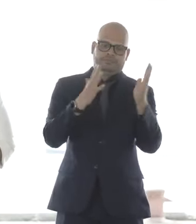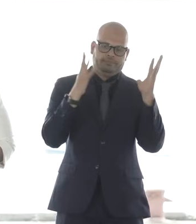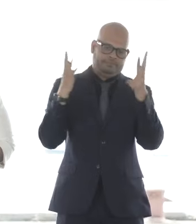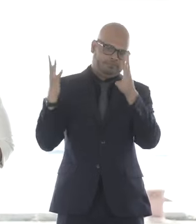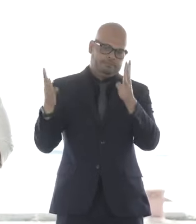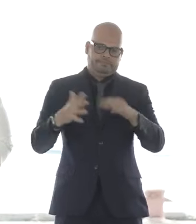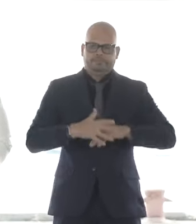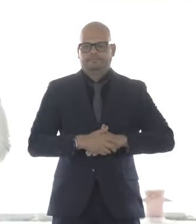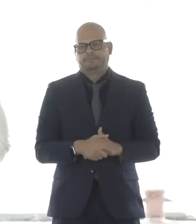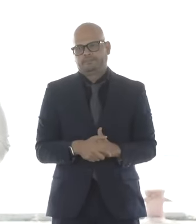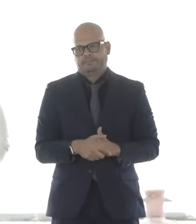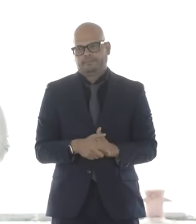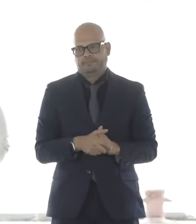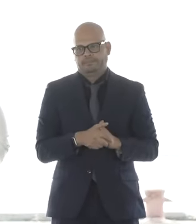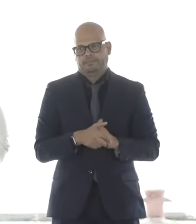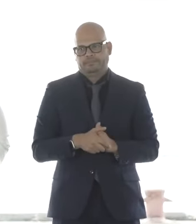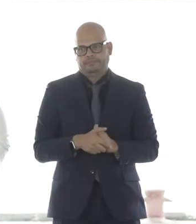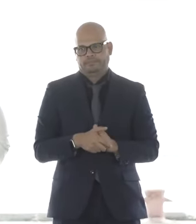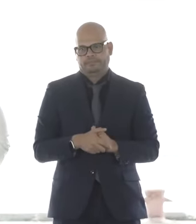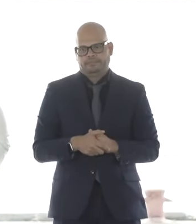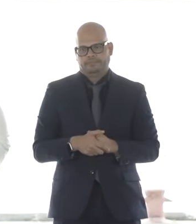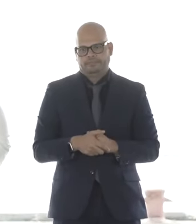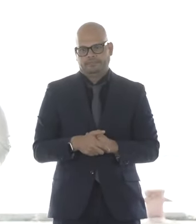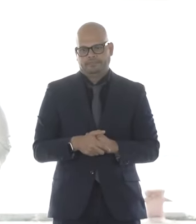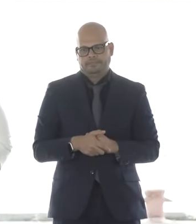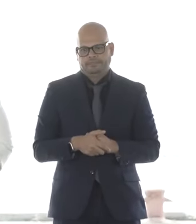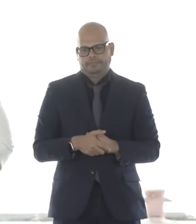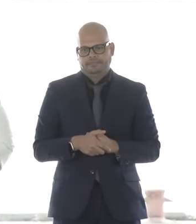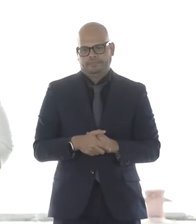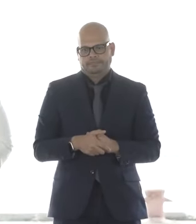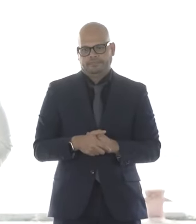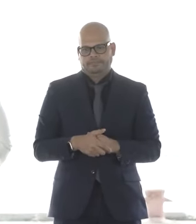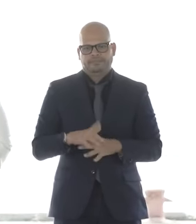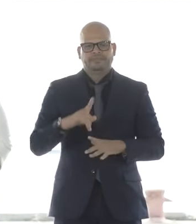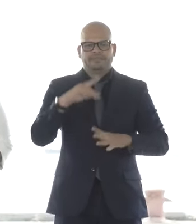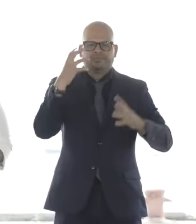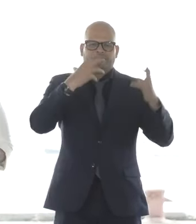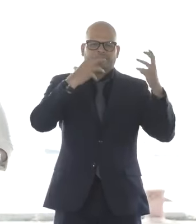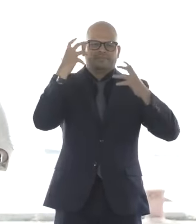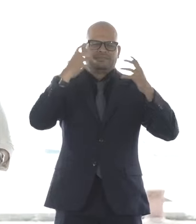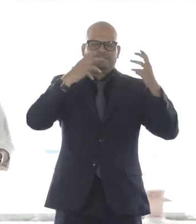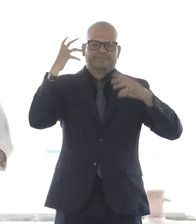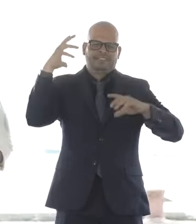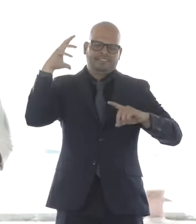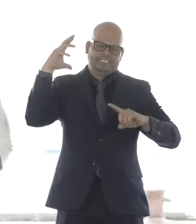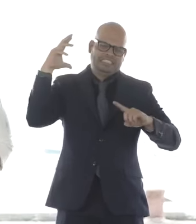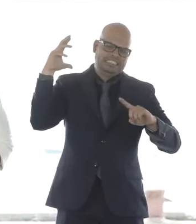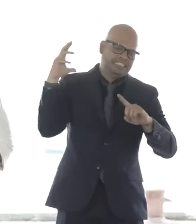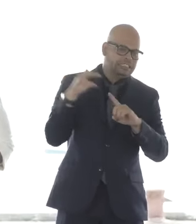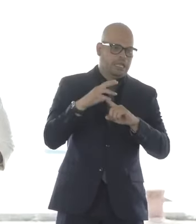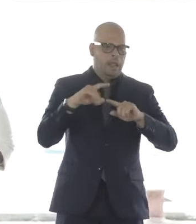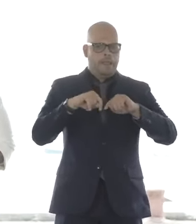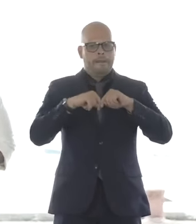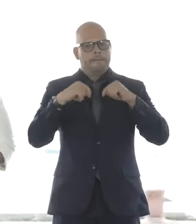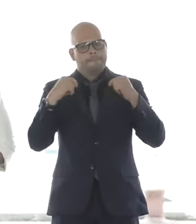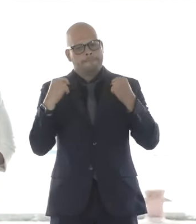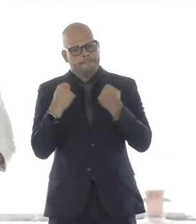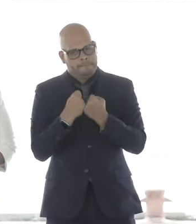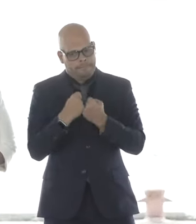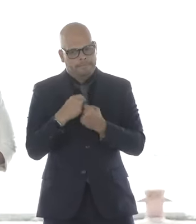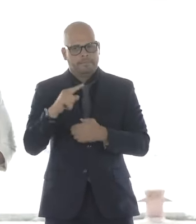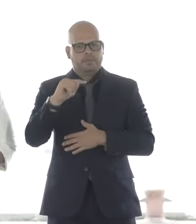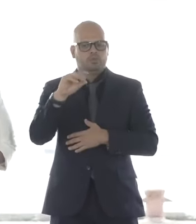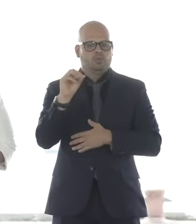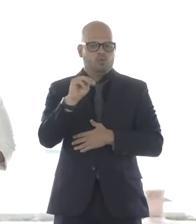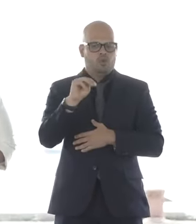As I mentioned, we do have the A-team working on this, and it does take a public-private partnership. And I'm so grateful that we're joined today by Tom Crowley, chairman